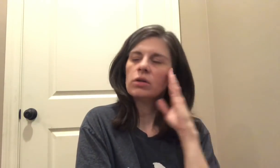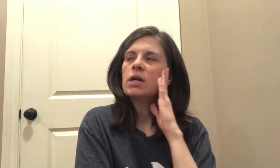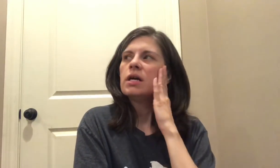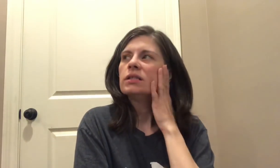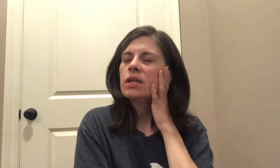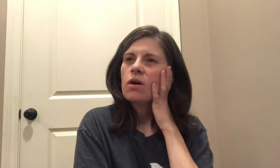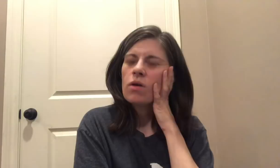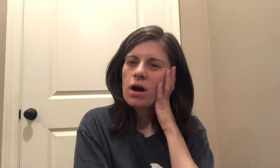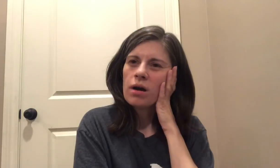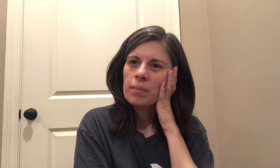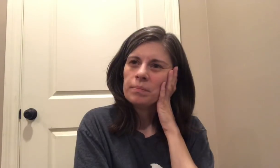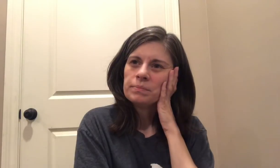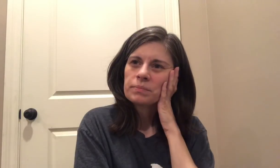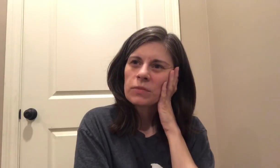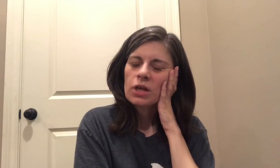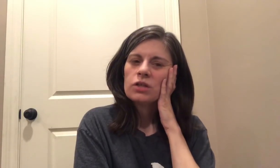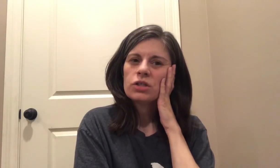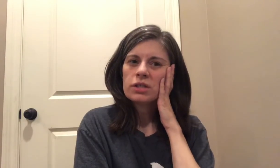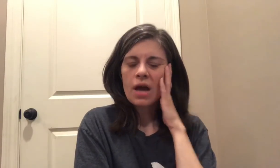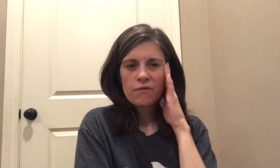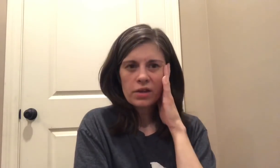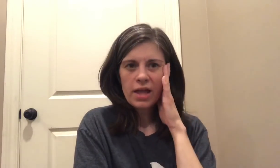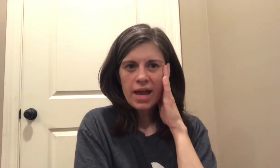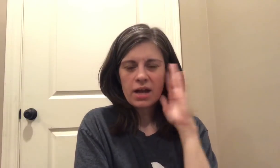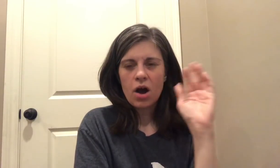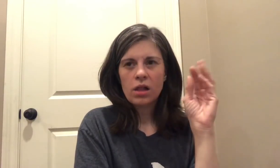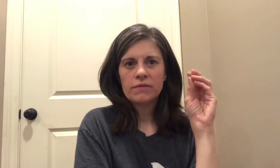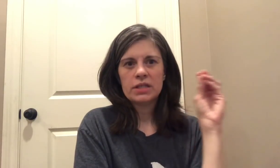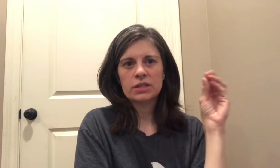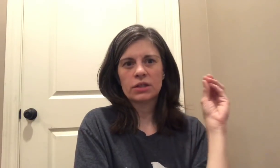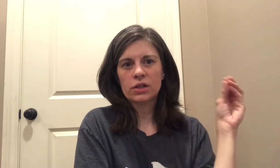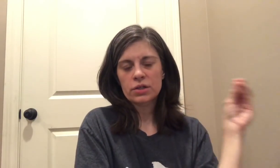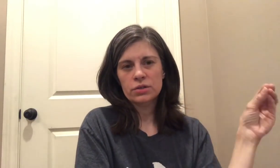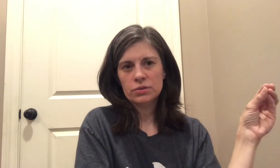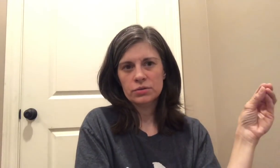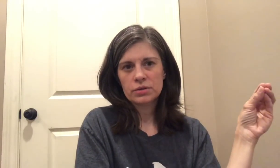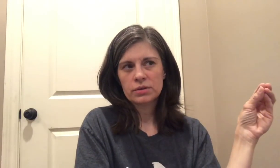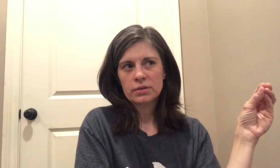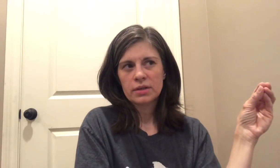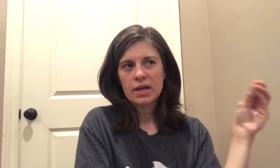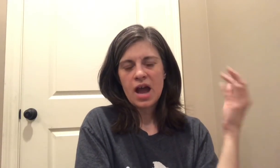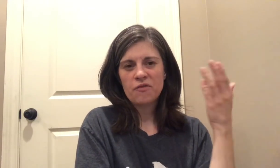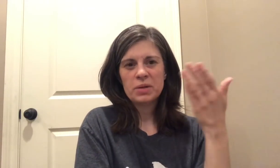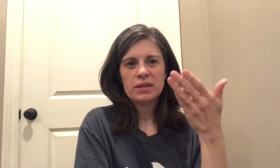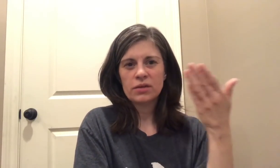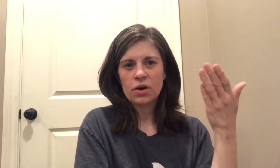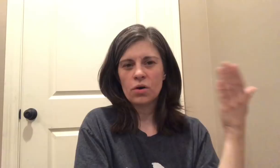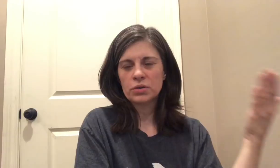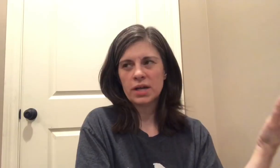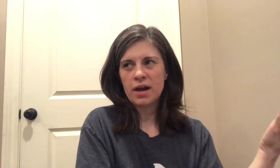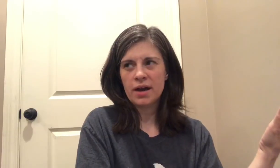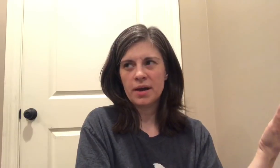so um just I feel like all of these clues have been there the whole time